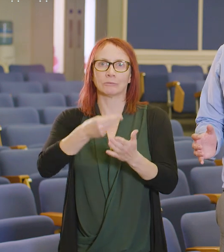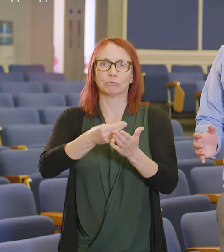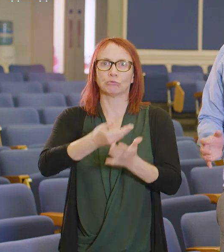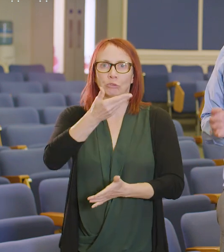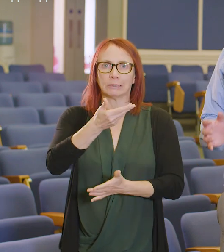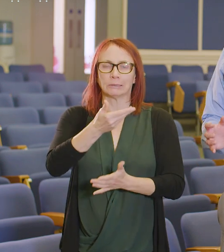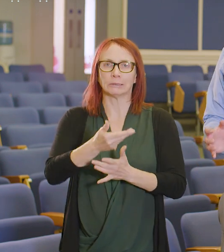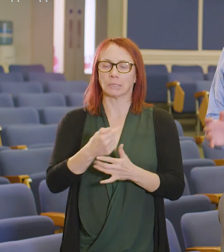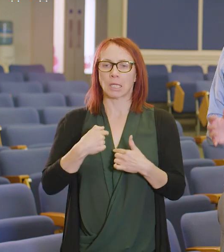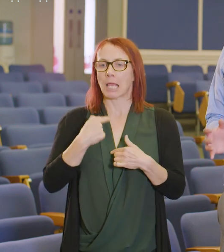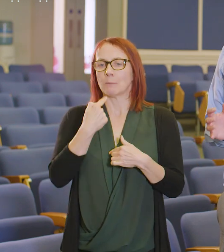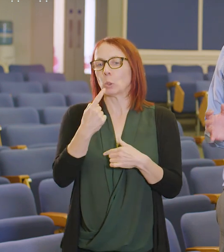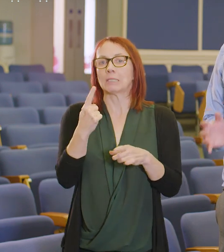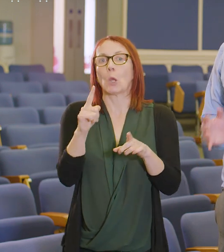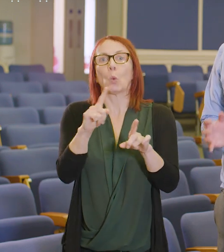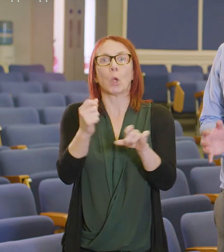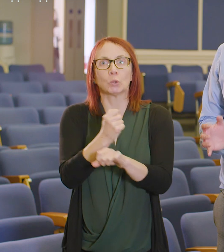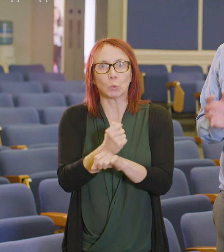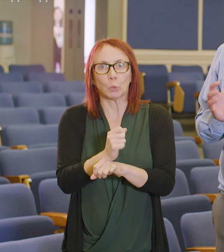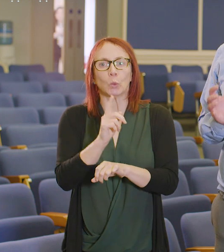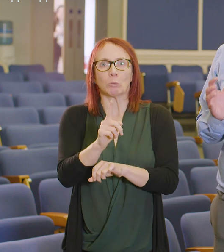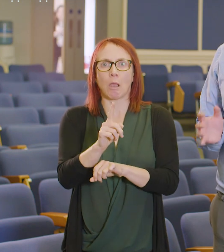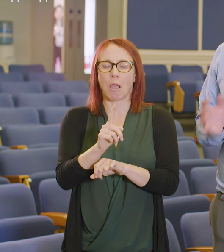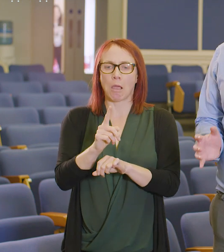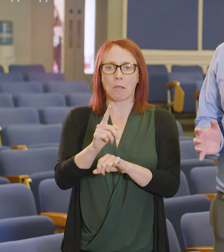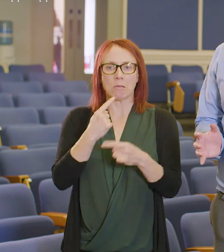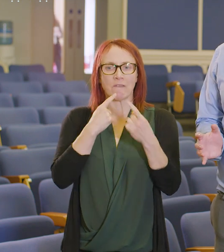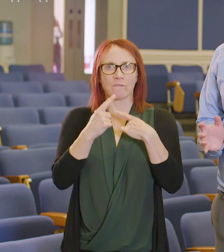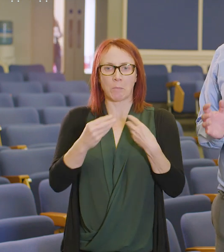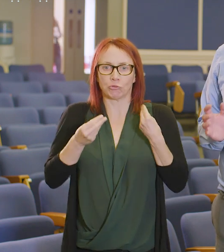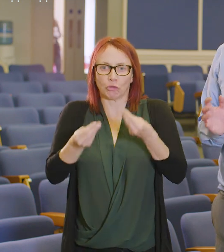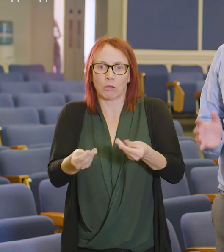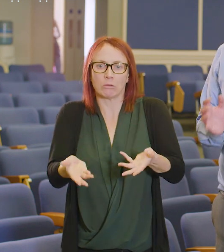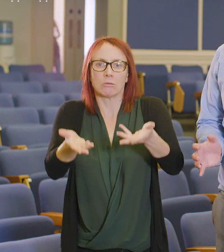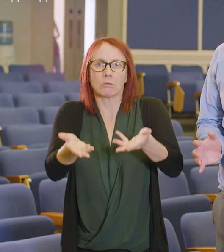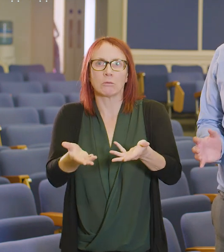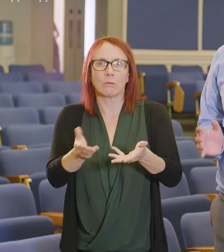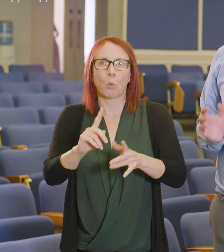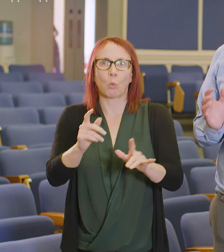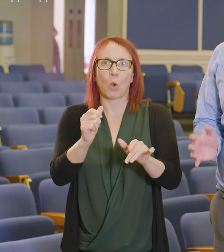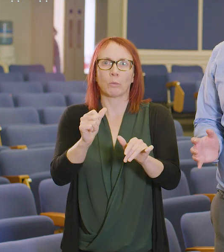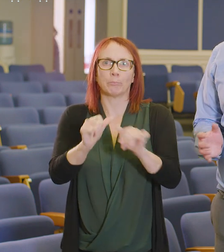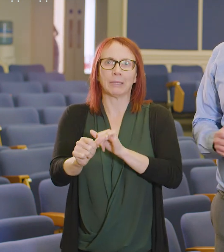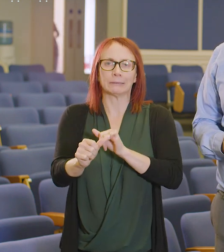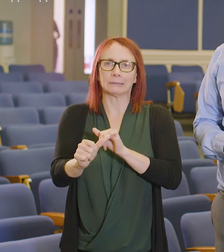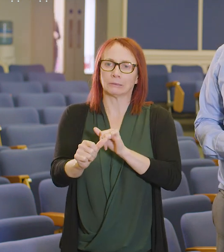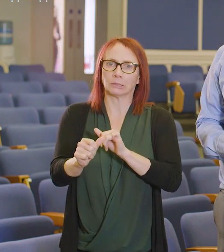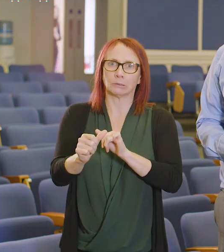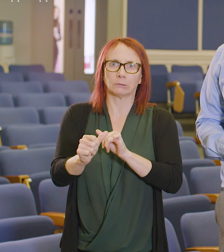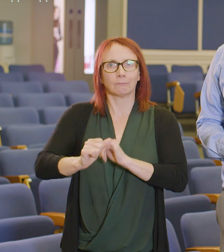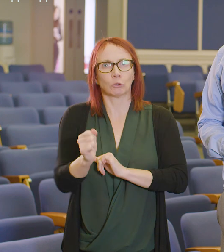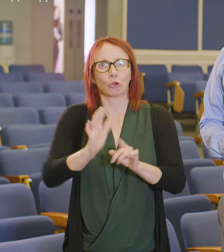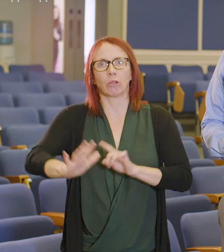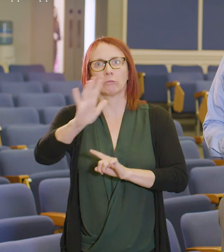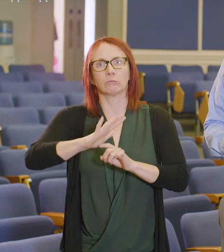tax but really give people some tools to think about what they want to do with tax in the way that's most efficient and meets the needs of Scotland.